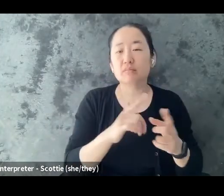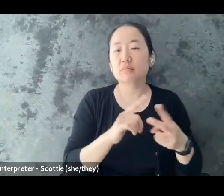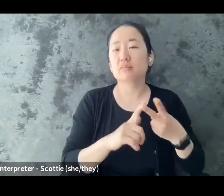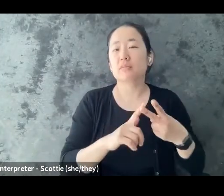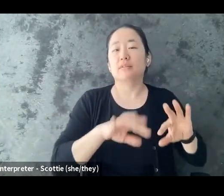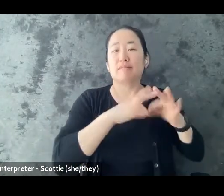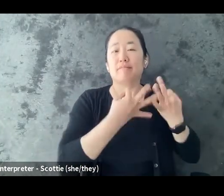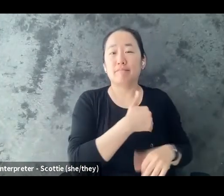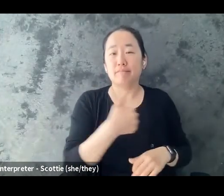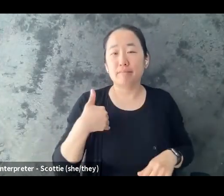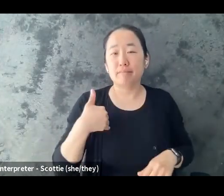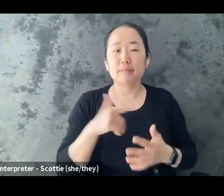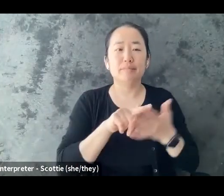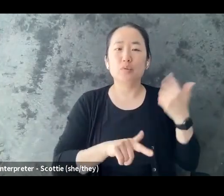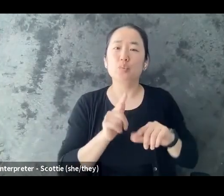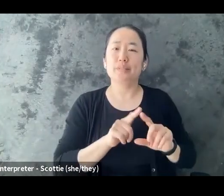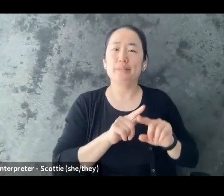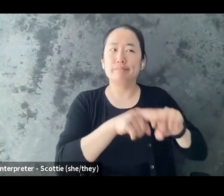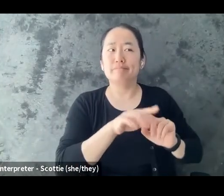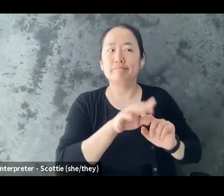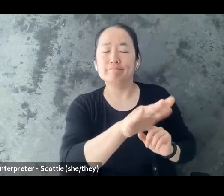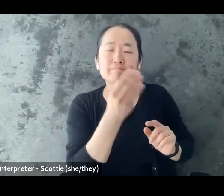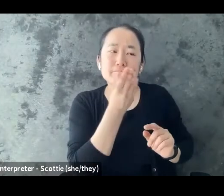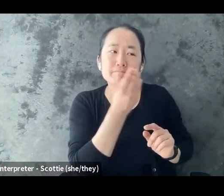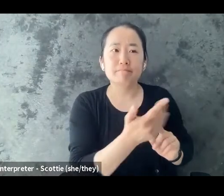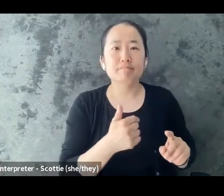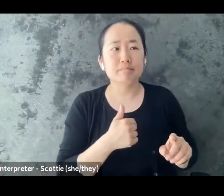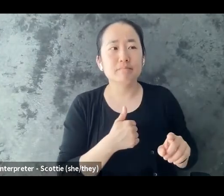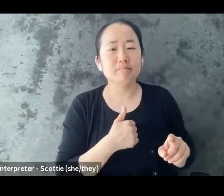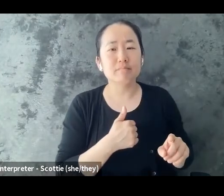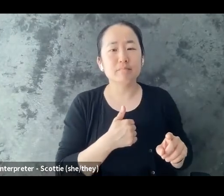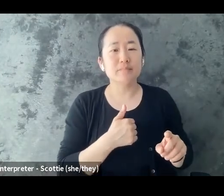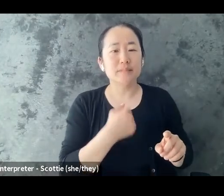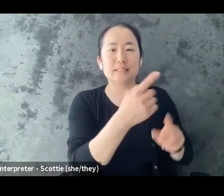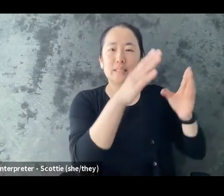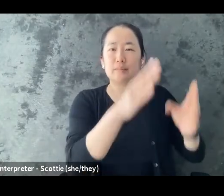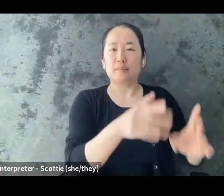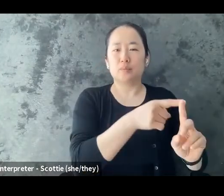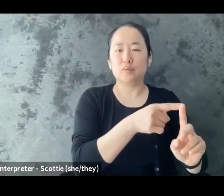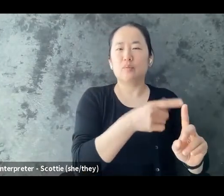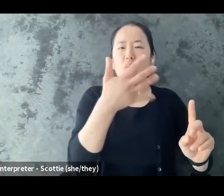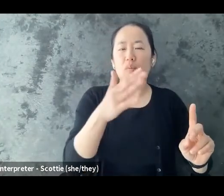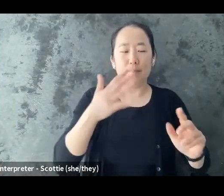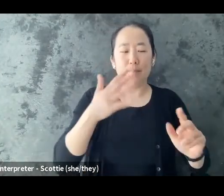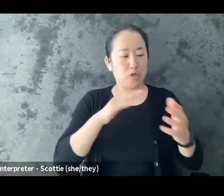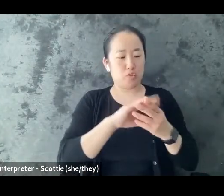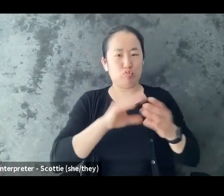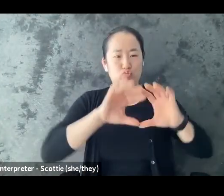can lean on them and maybe tell them tell someone that already knows part of your story that you're planning on